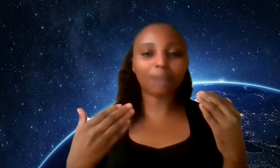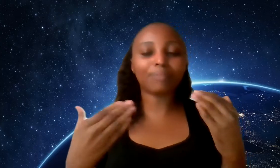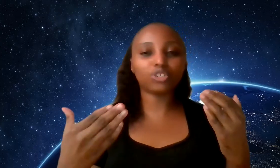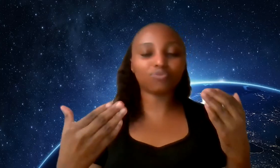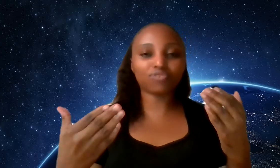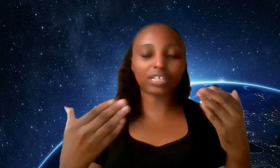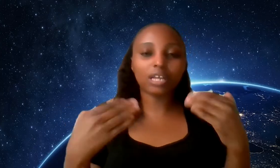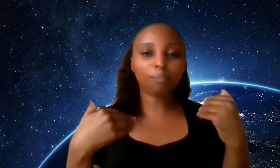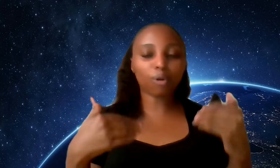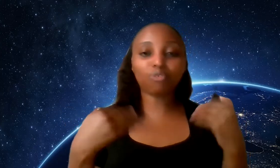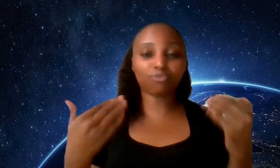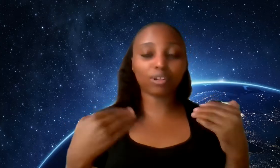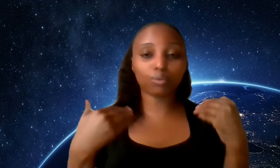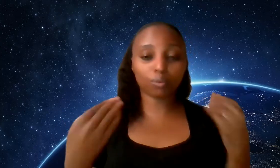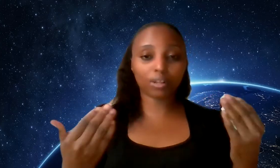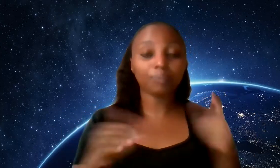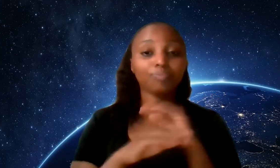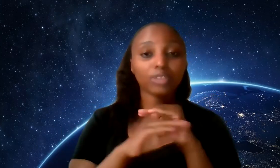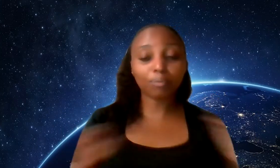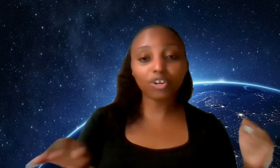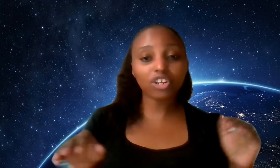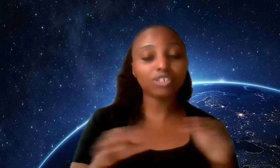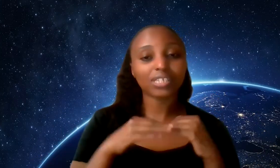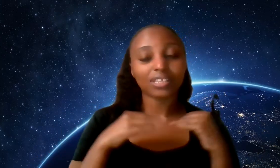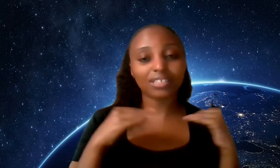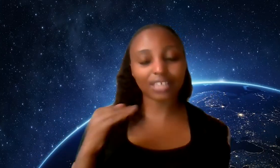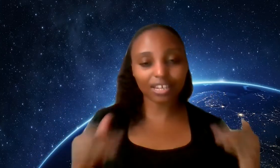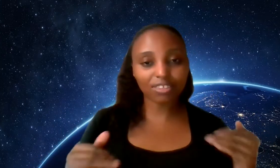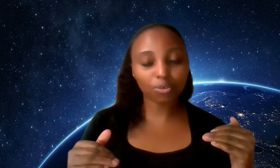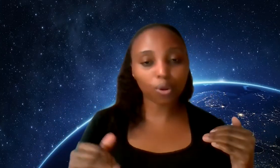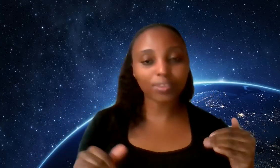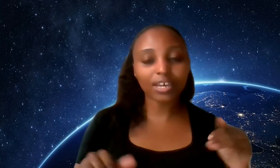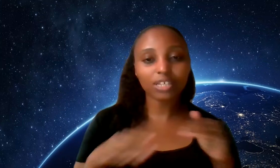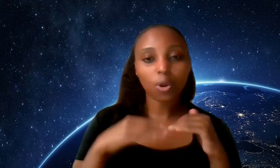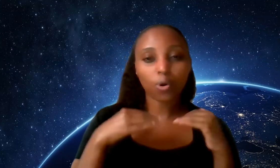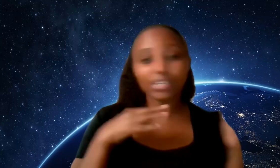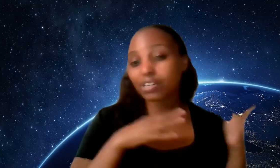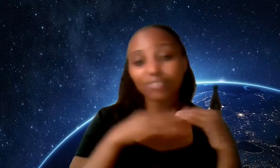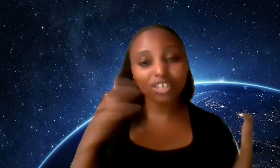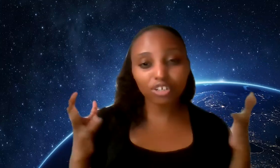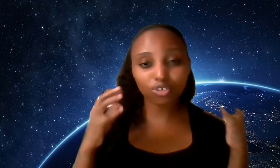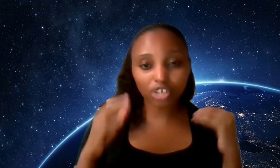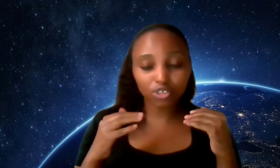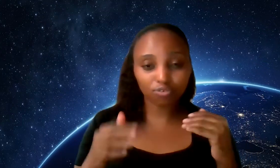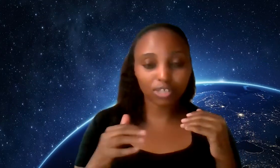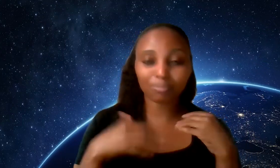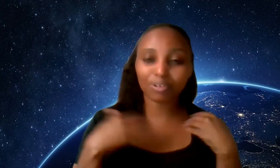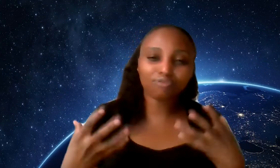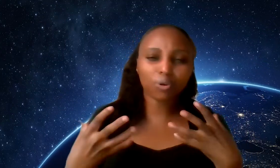i'm meant to feel more fulfilled with the world now i'm not here to say that there's anything wrong with that or you're even here to judge you for that because of